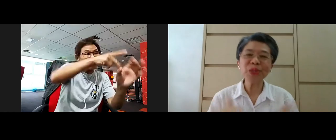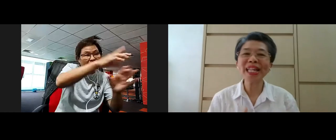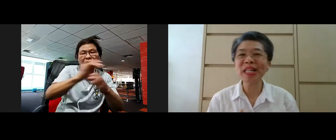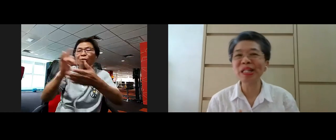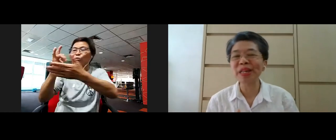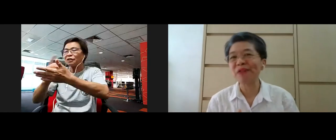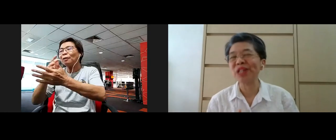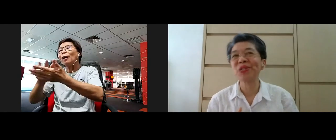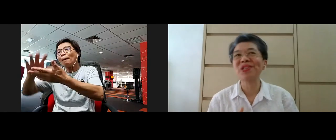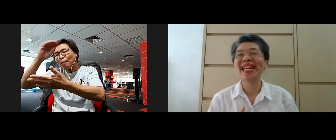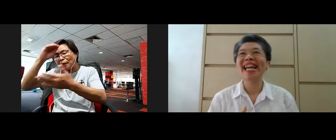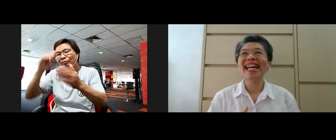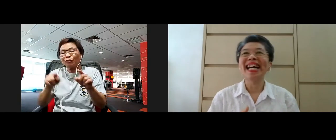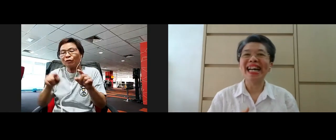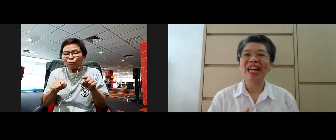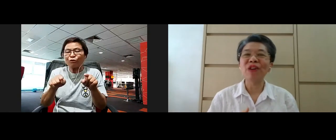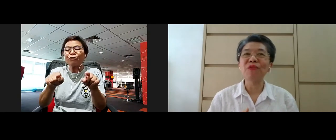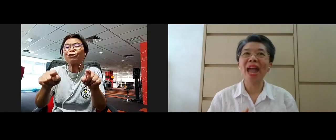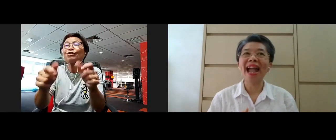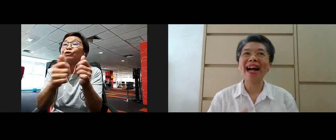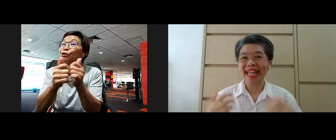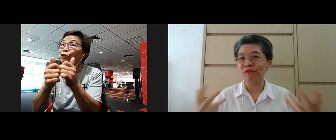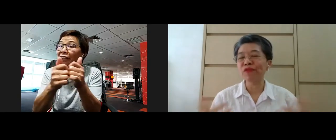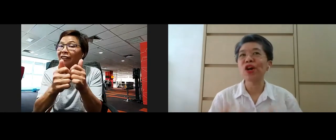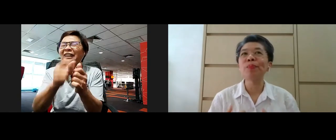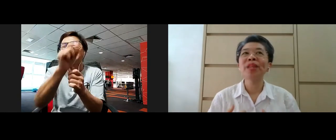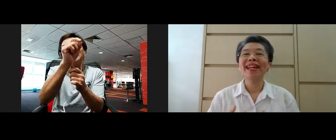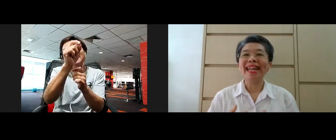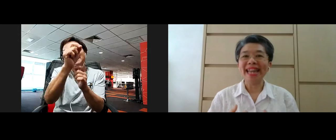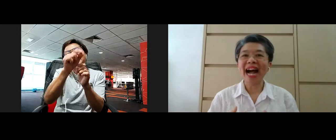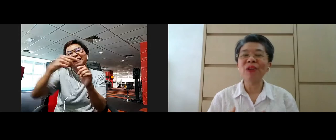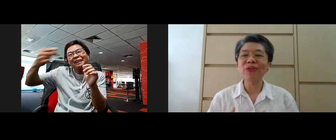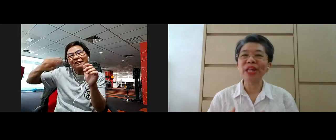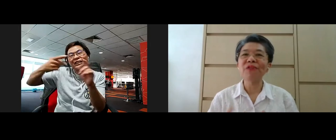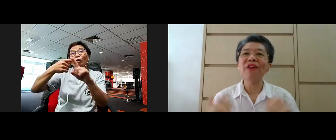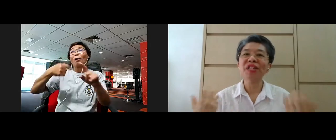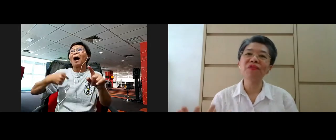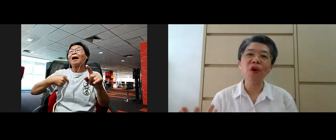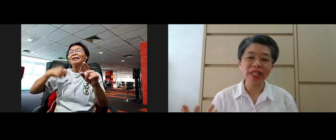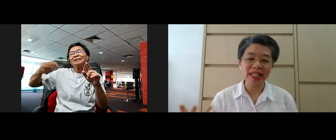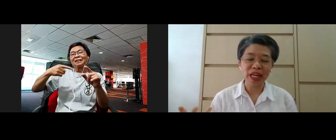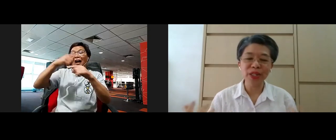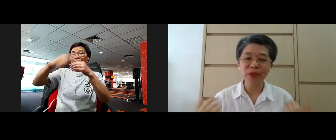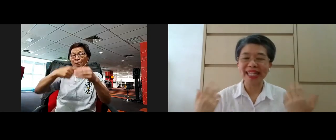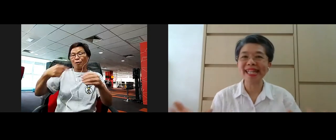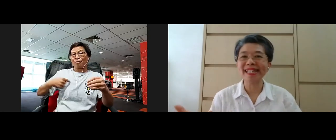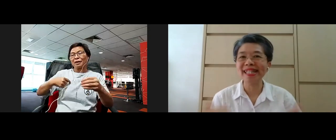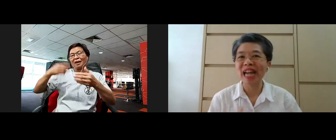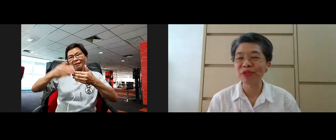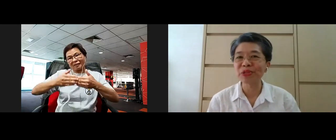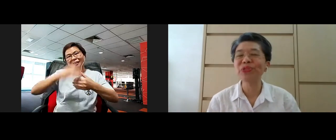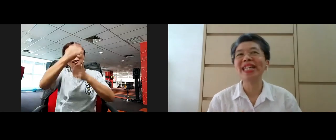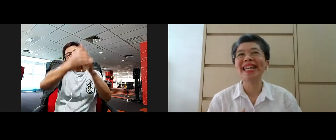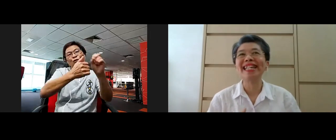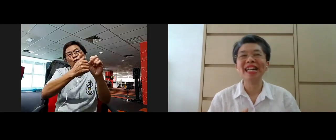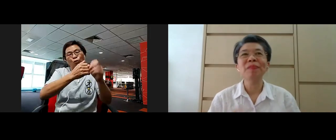So that's a little bit of history of where I came from and how, you know, fast forward, you know, 26 years